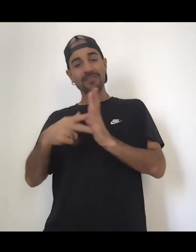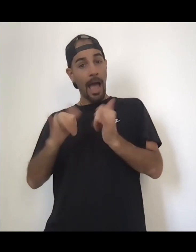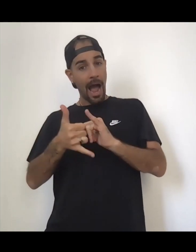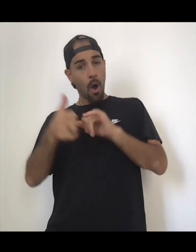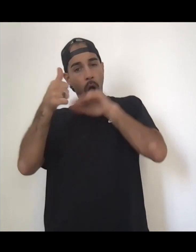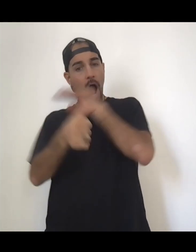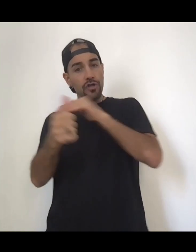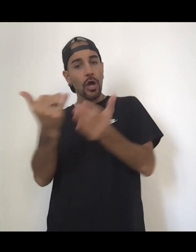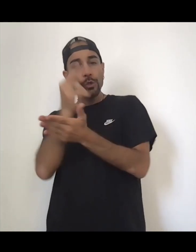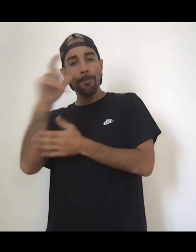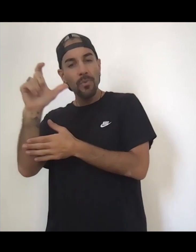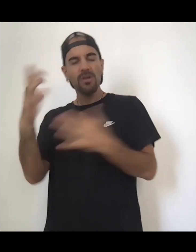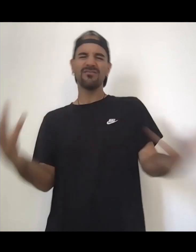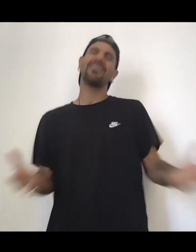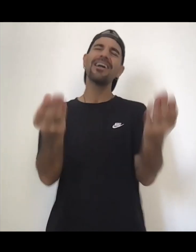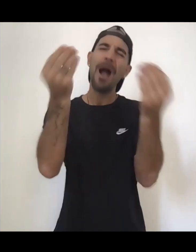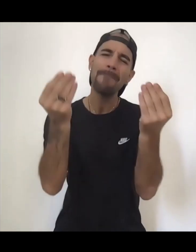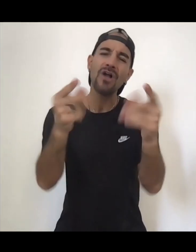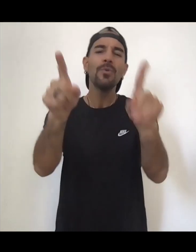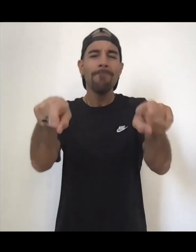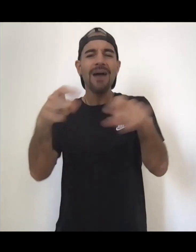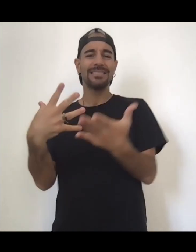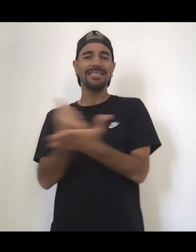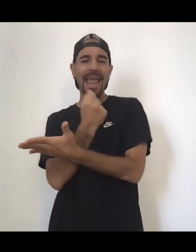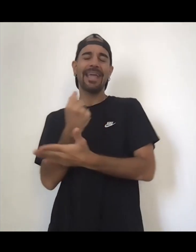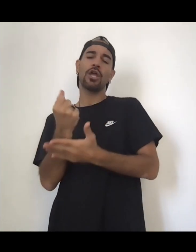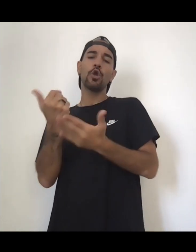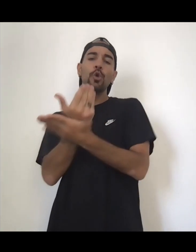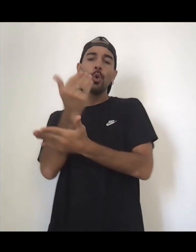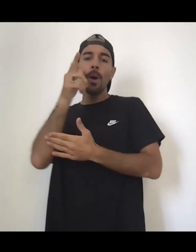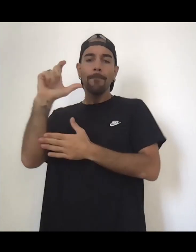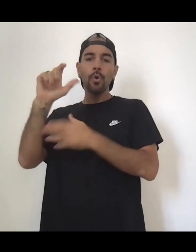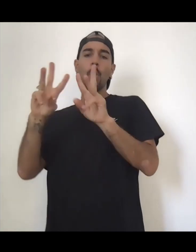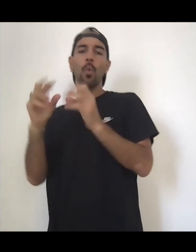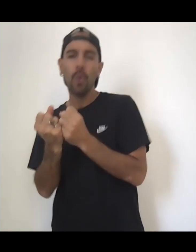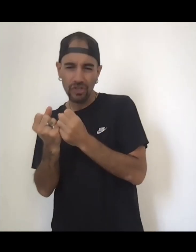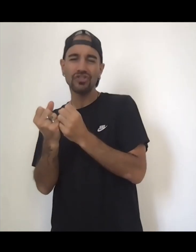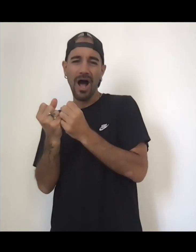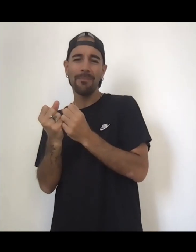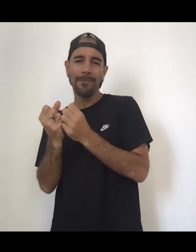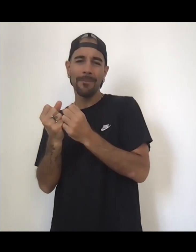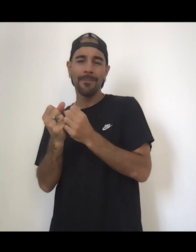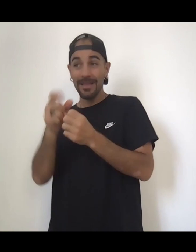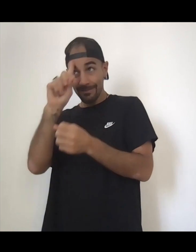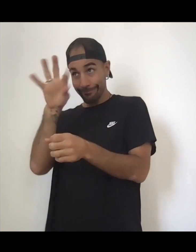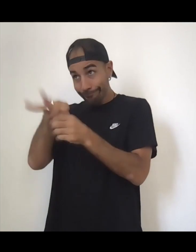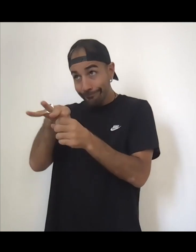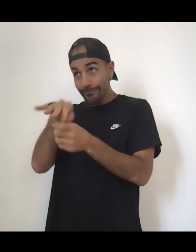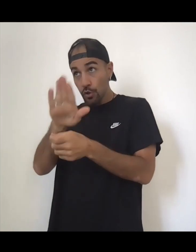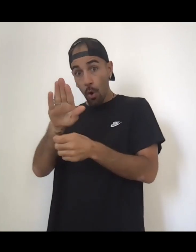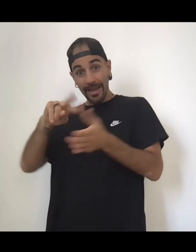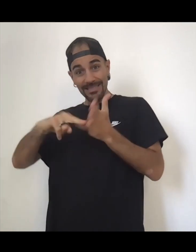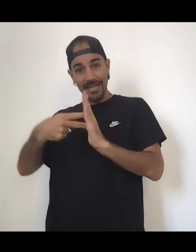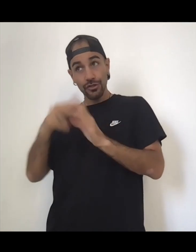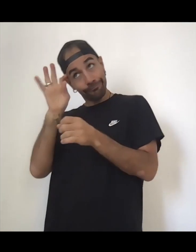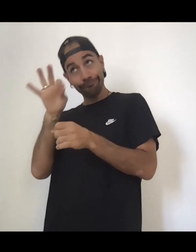like I'm sorry but are you okay babe like they're both pay what you can like first of all don't just listen to these podcasts or watch